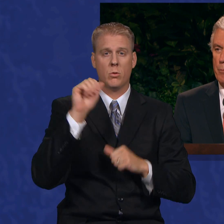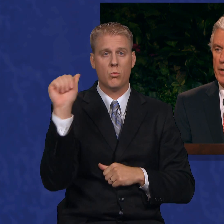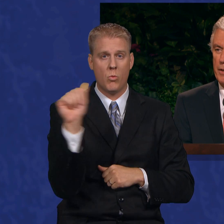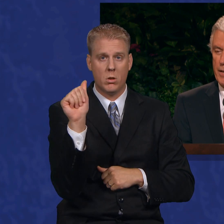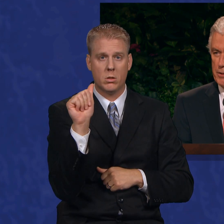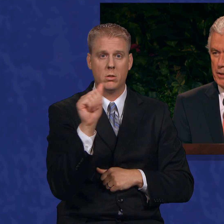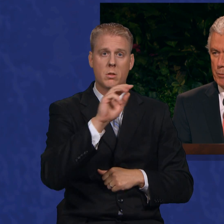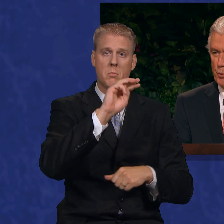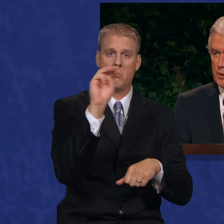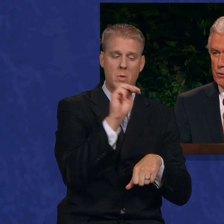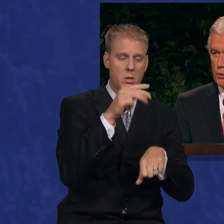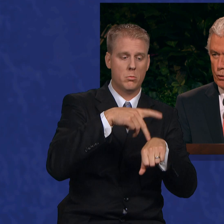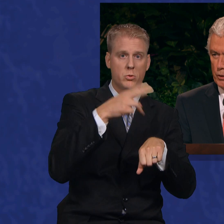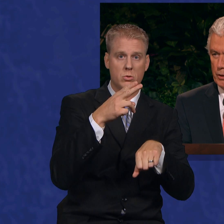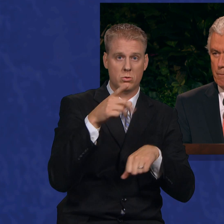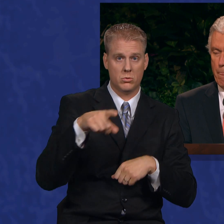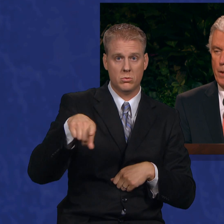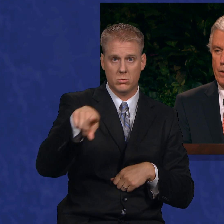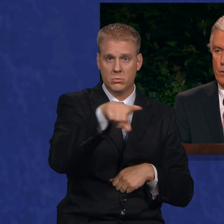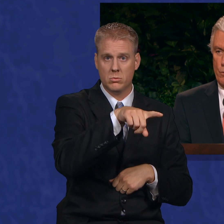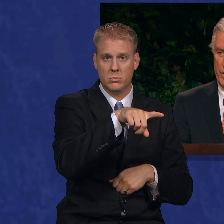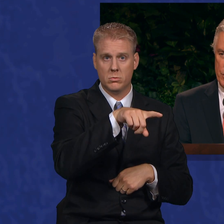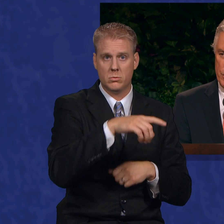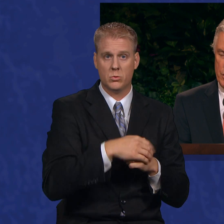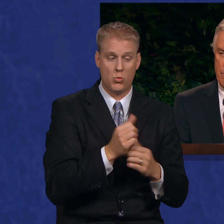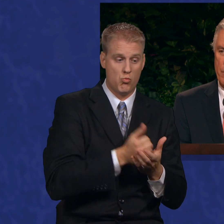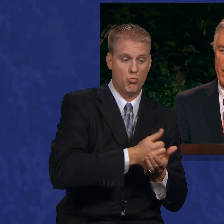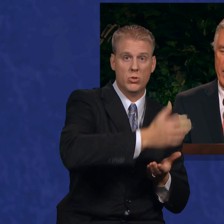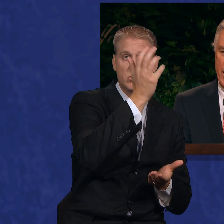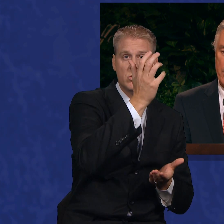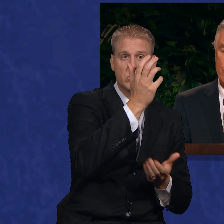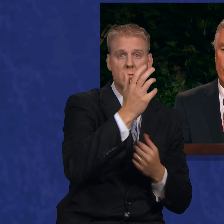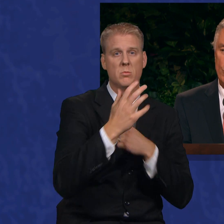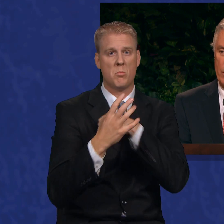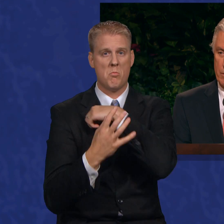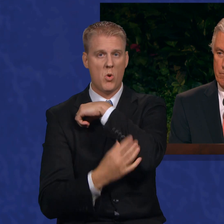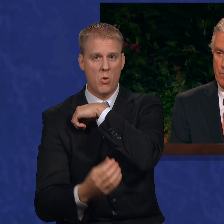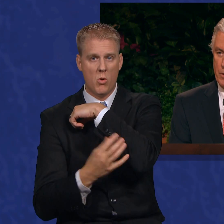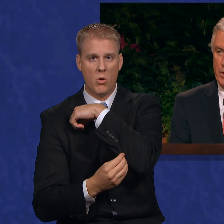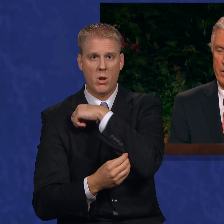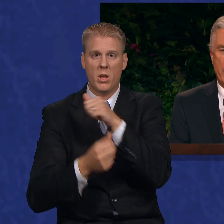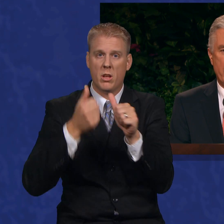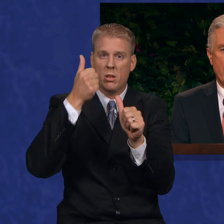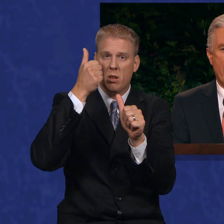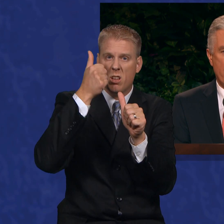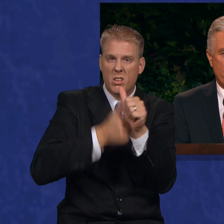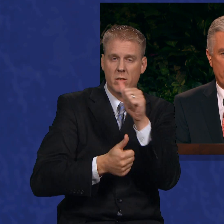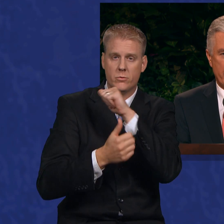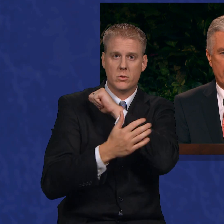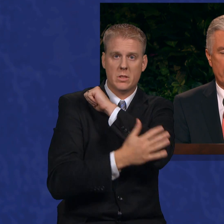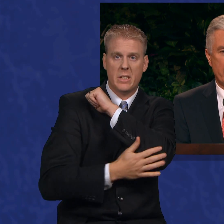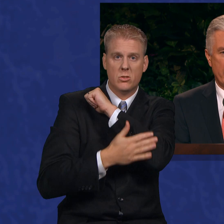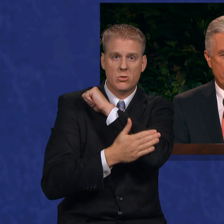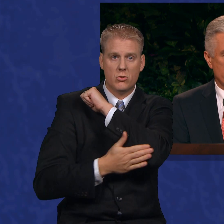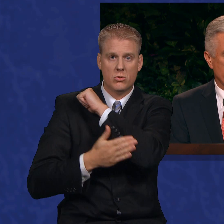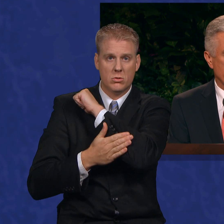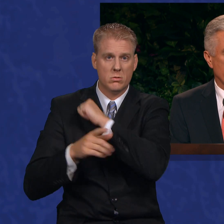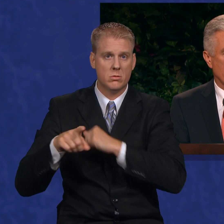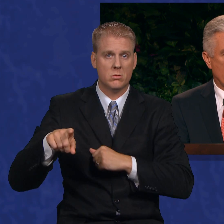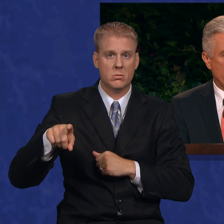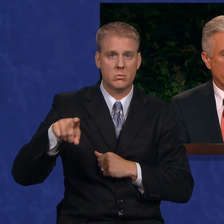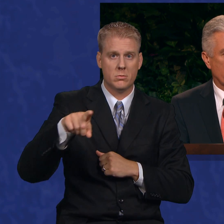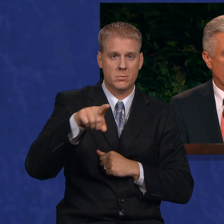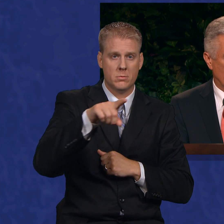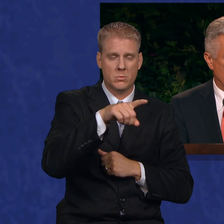and Melchizedek priesthood holder, rich and poor, in every nation